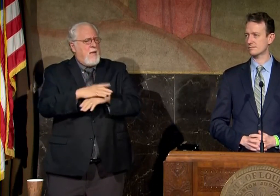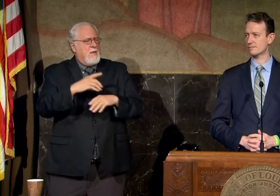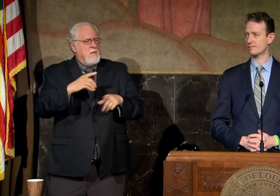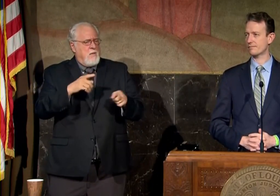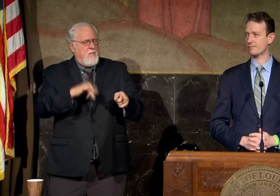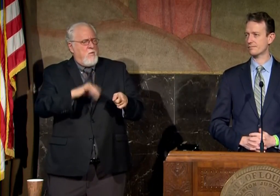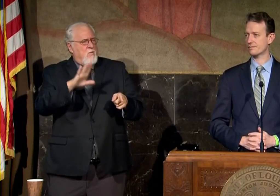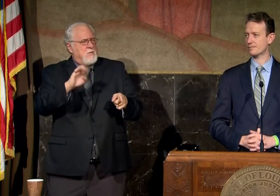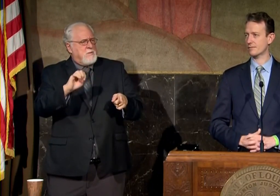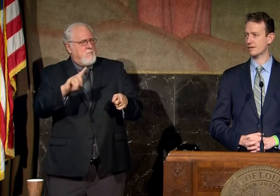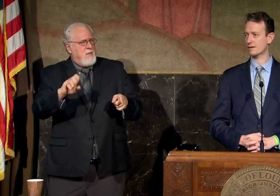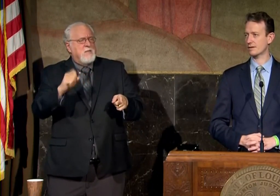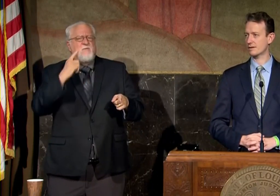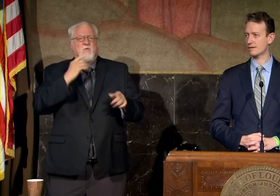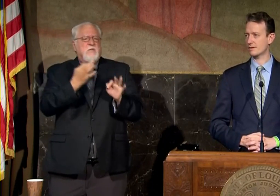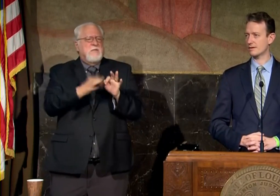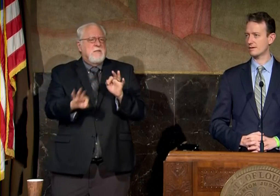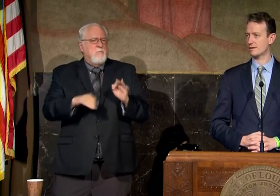have not seen the procedure